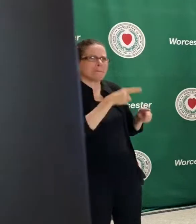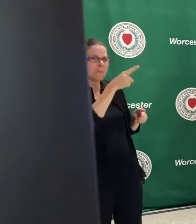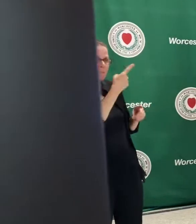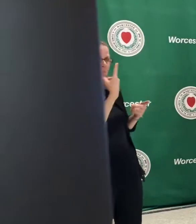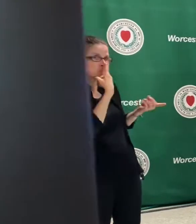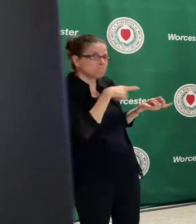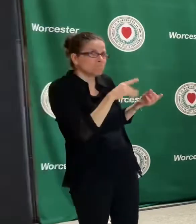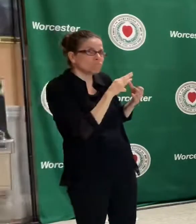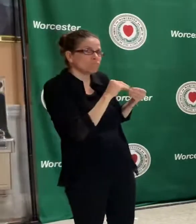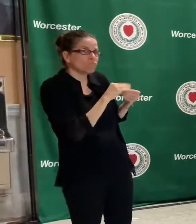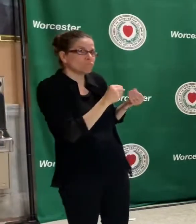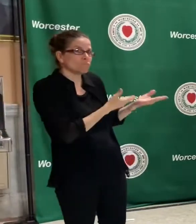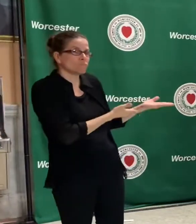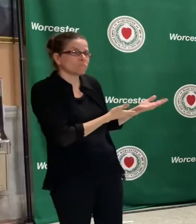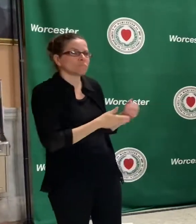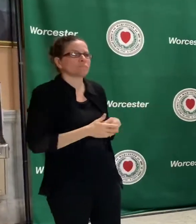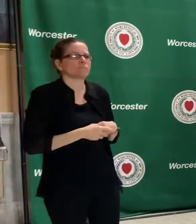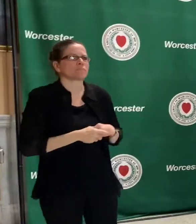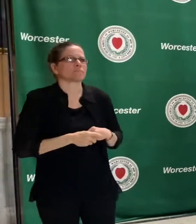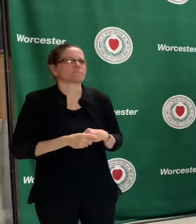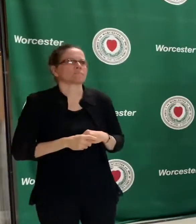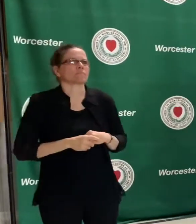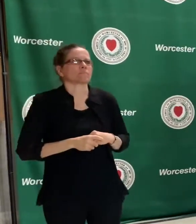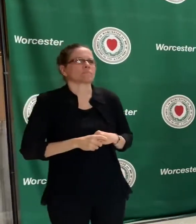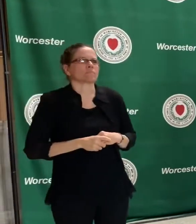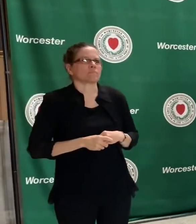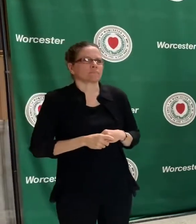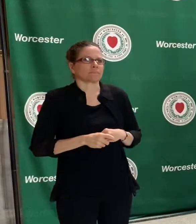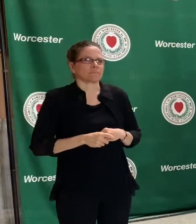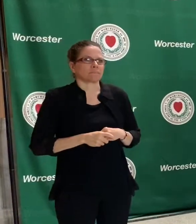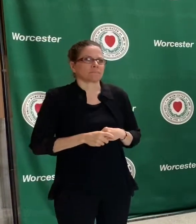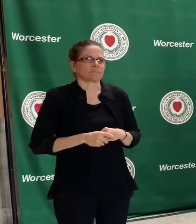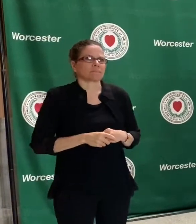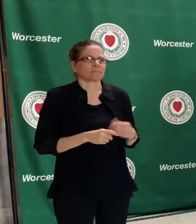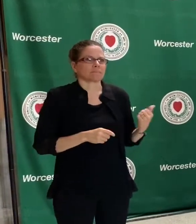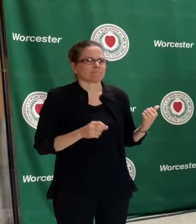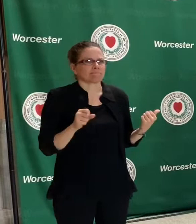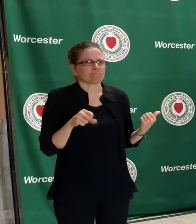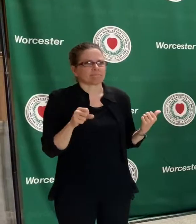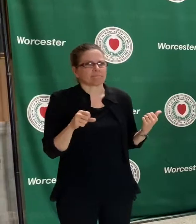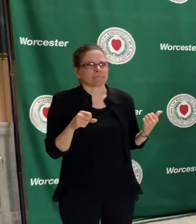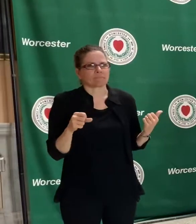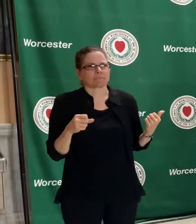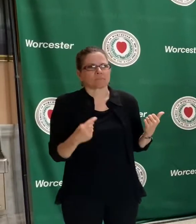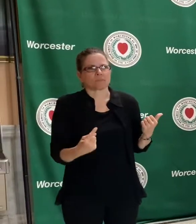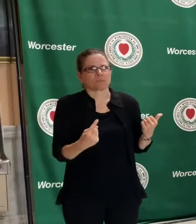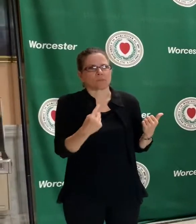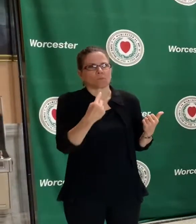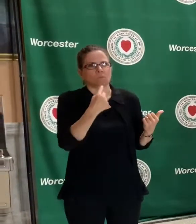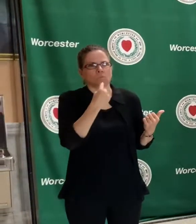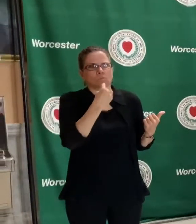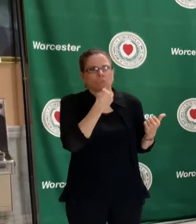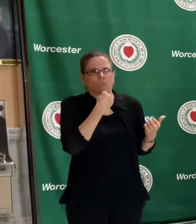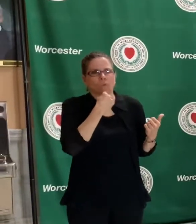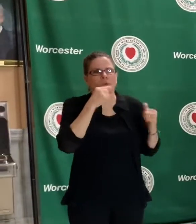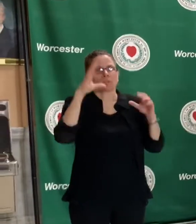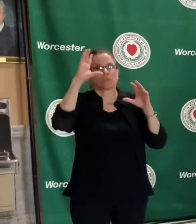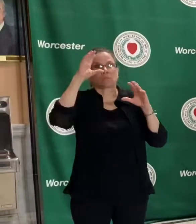Yeah, I have to say I was very, very disappointed in President Angel's statement that he put out today.